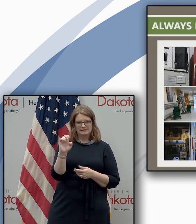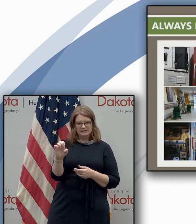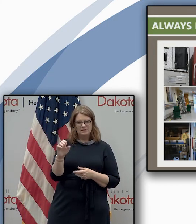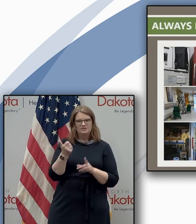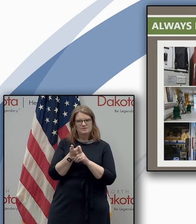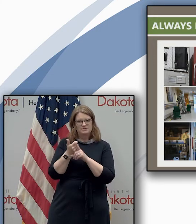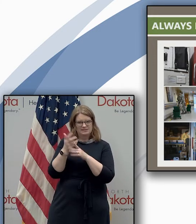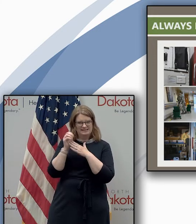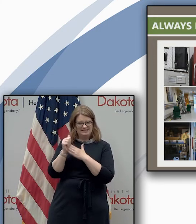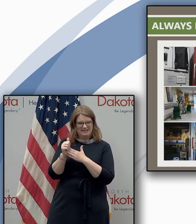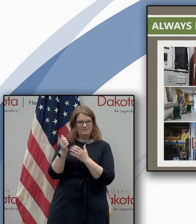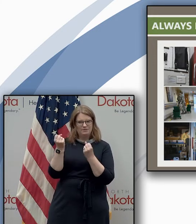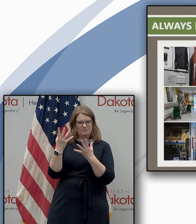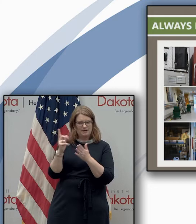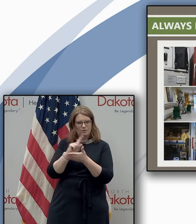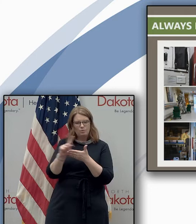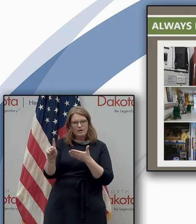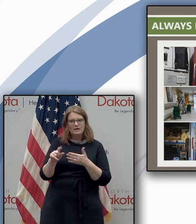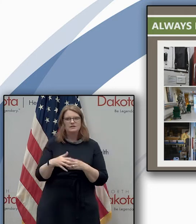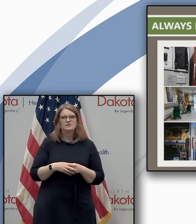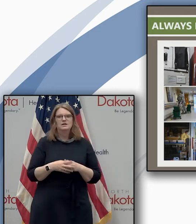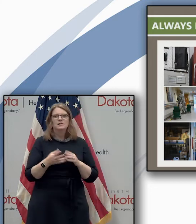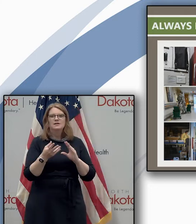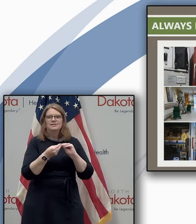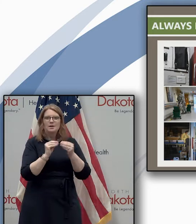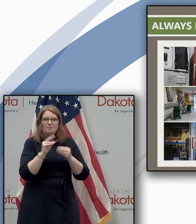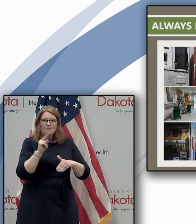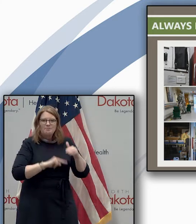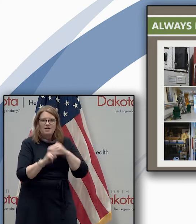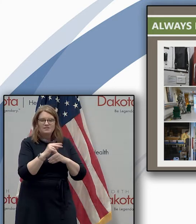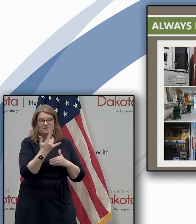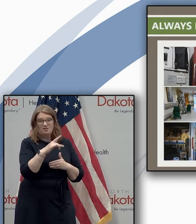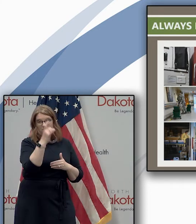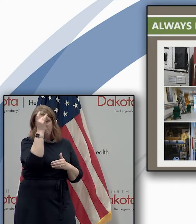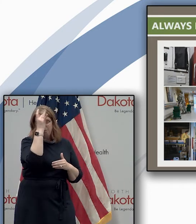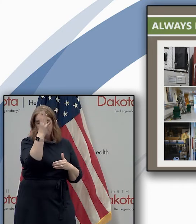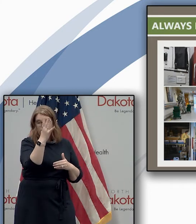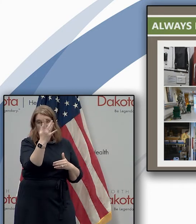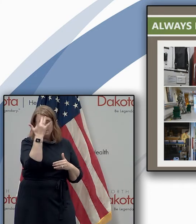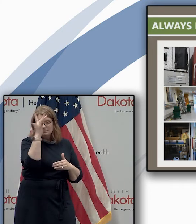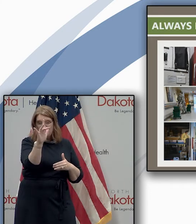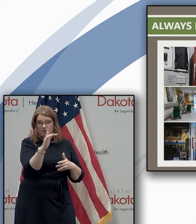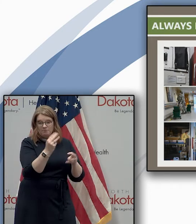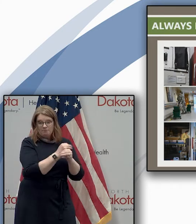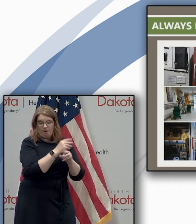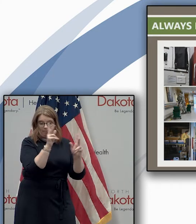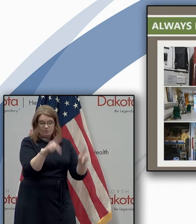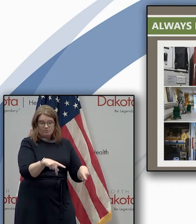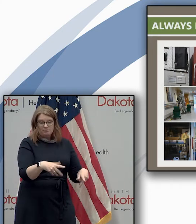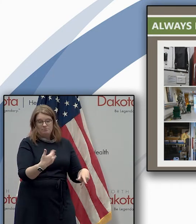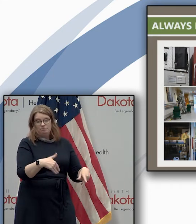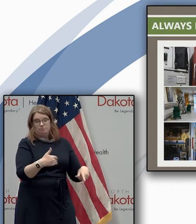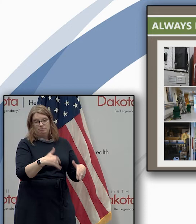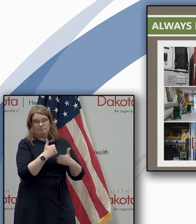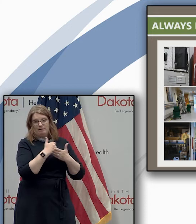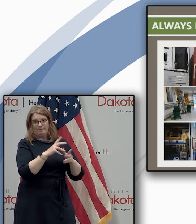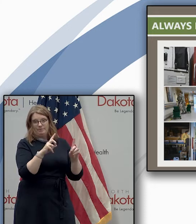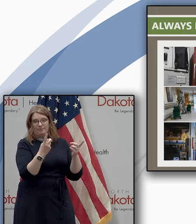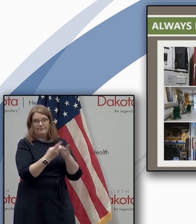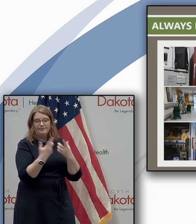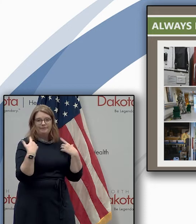weeks the modeling efforts i already told you about our wicked smart math guy that helped the department of health with their modeling efforts